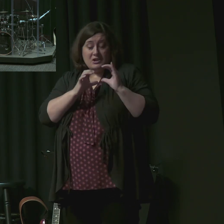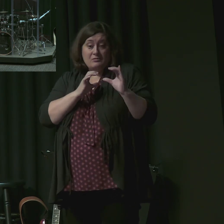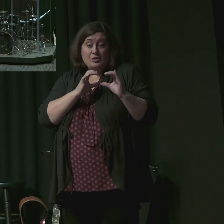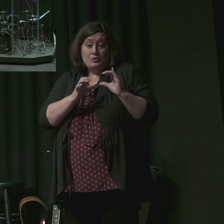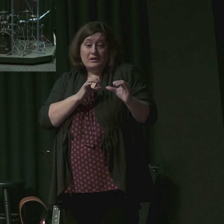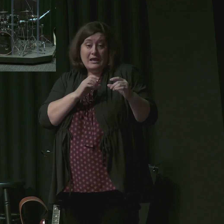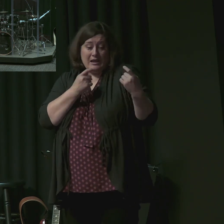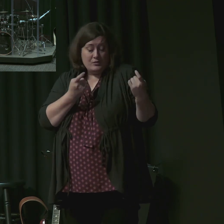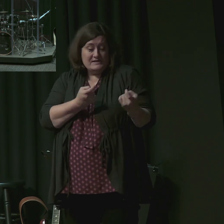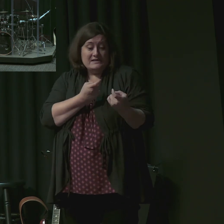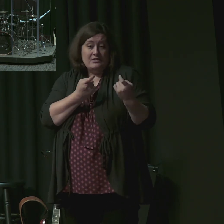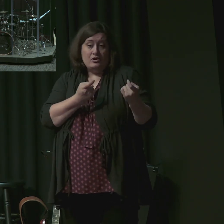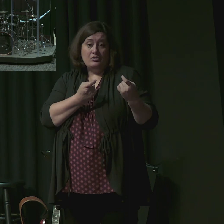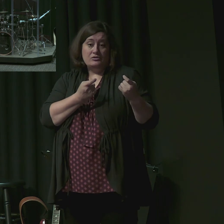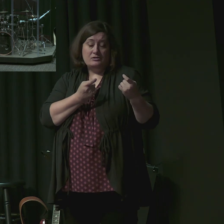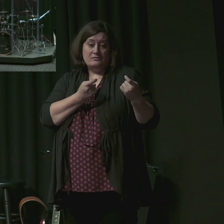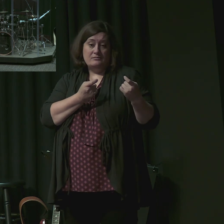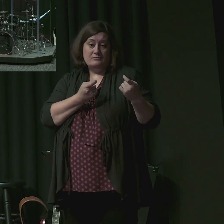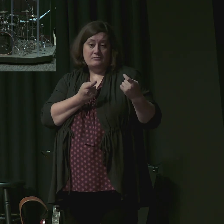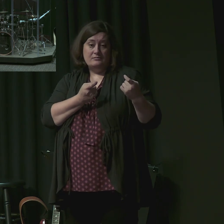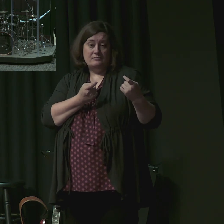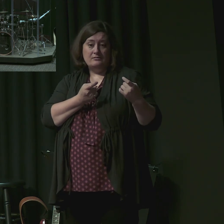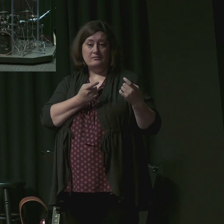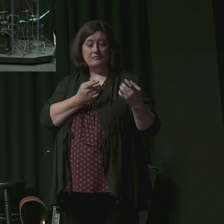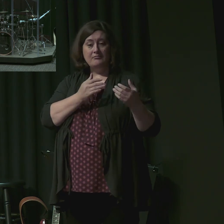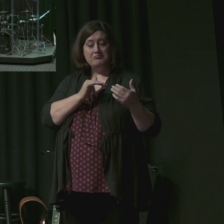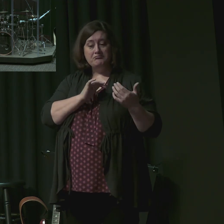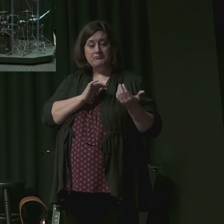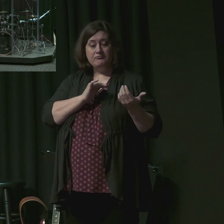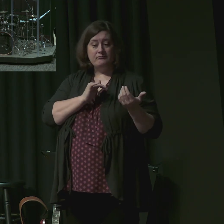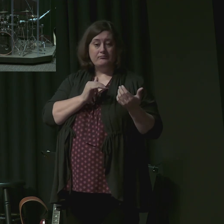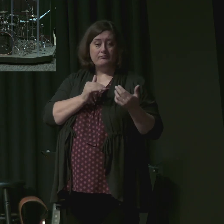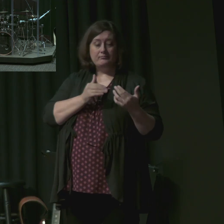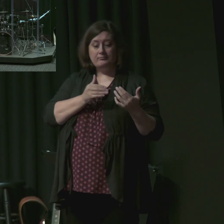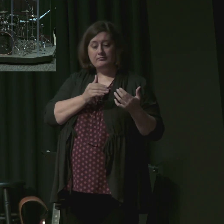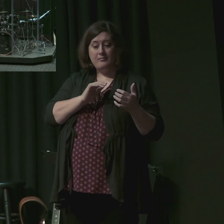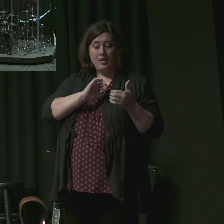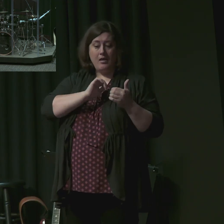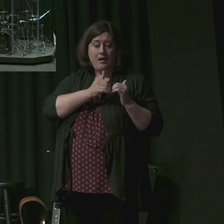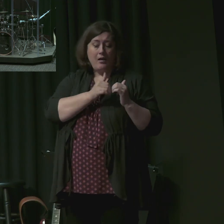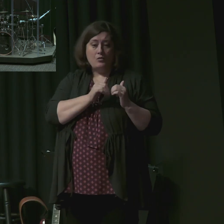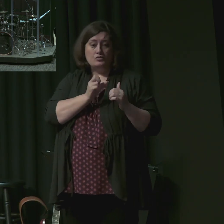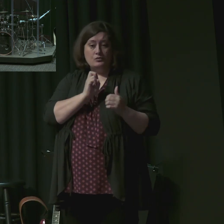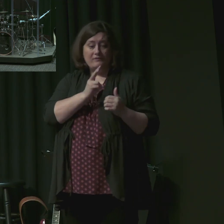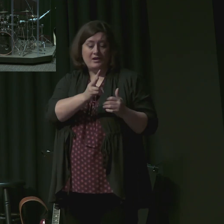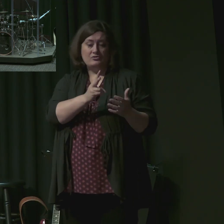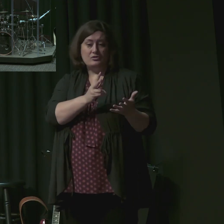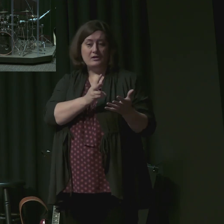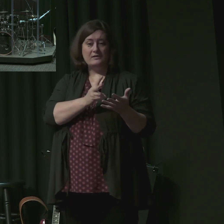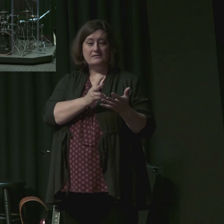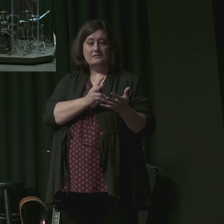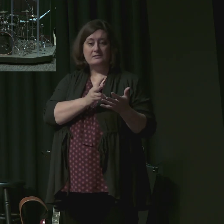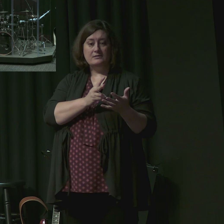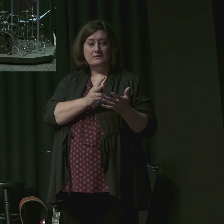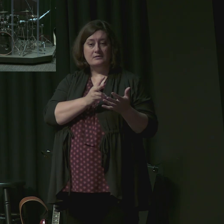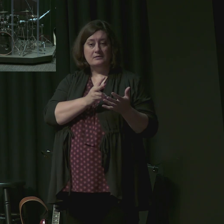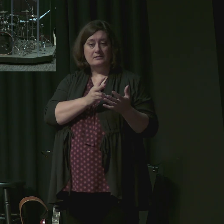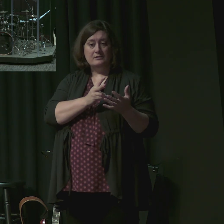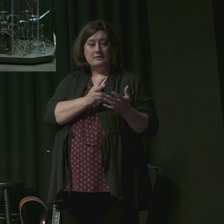of God. Press evangelistic text home to our people. Cause them to consider carefully whether they